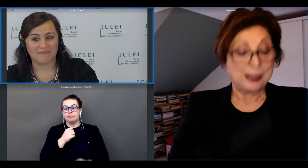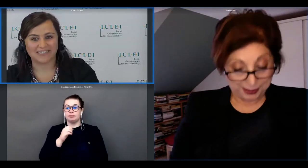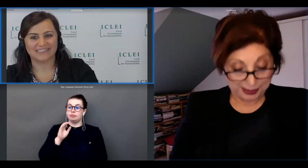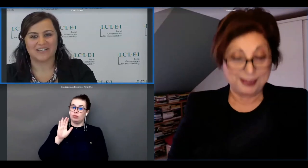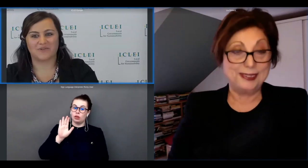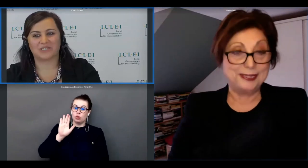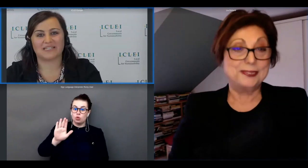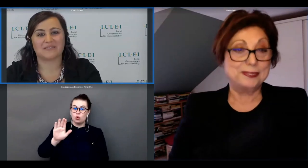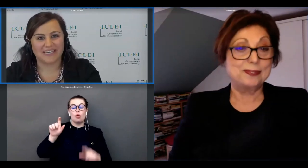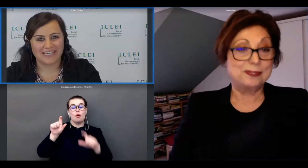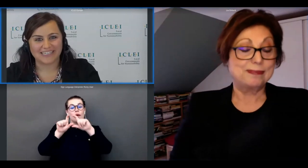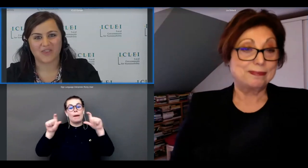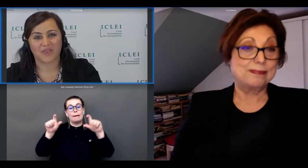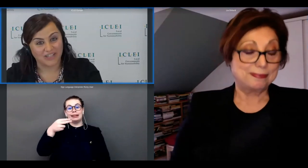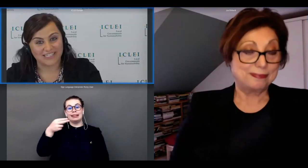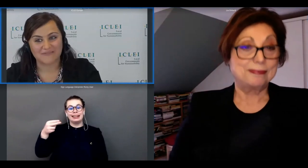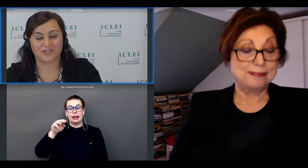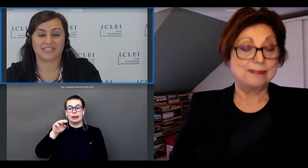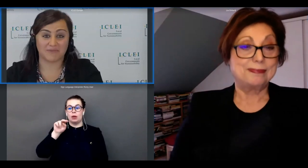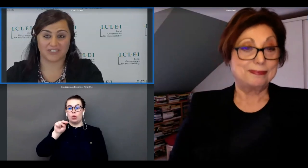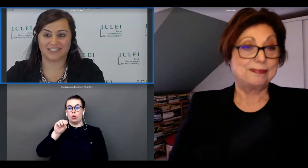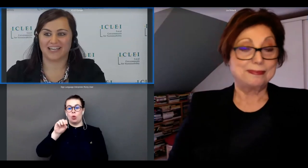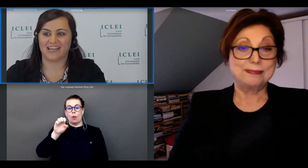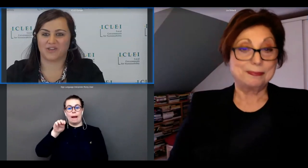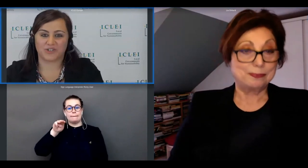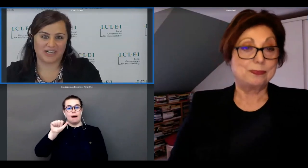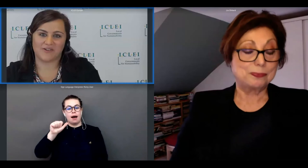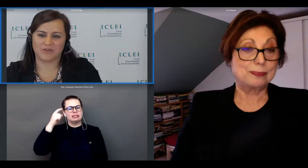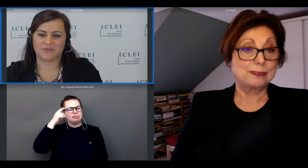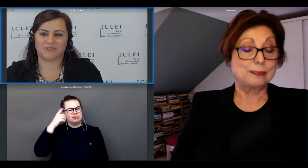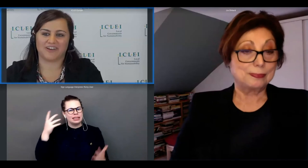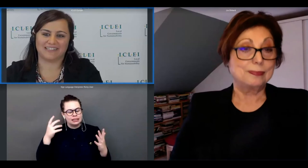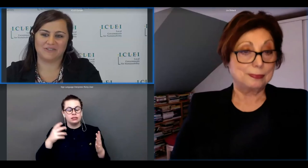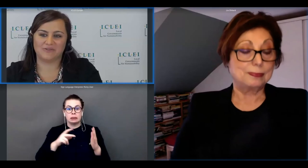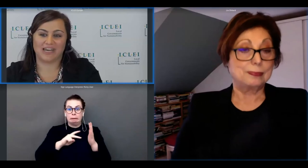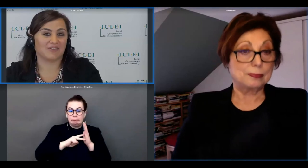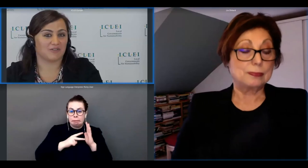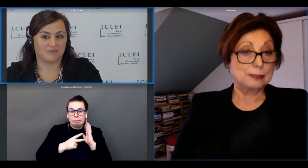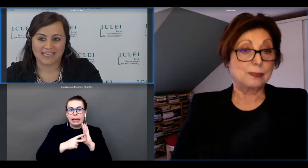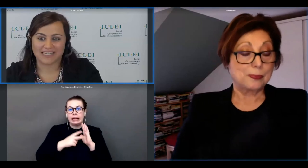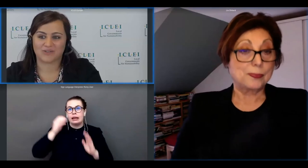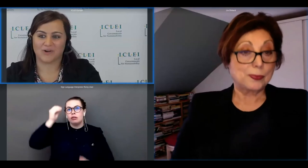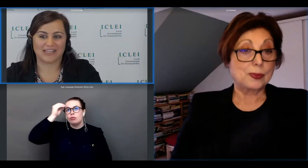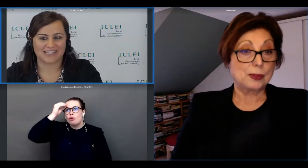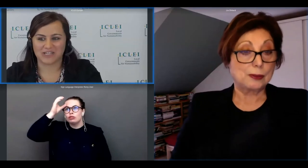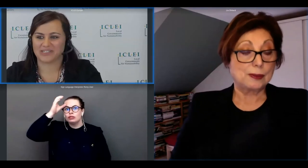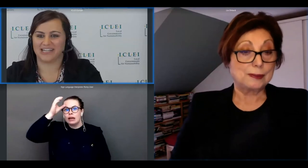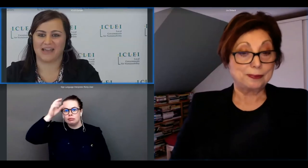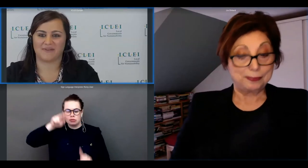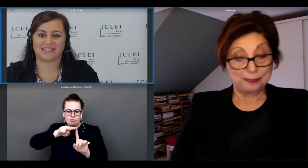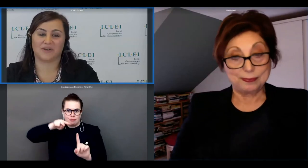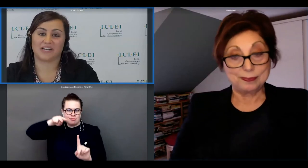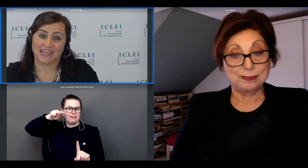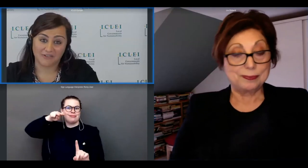noema which means meaning thought perception you surely know how to provide new levels of meaning to all these cultural